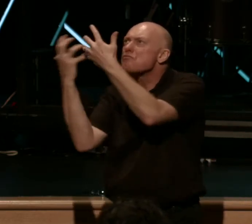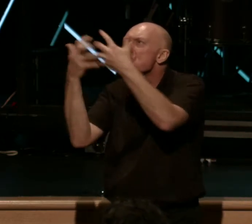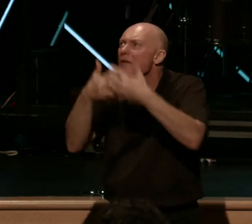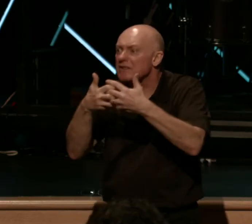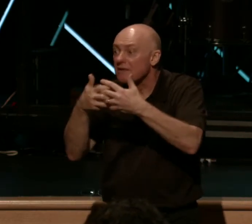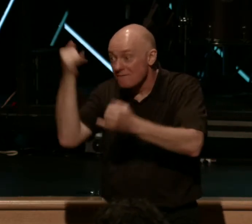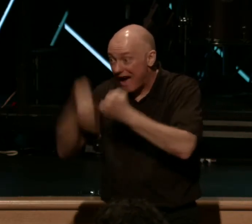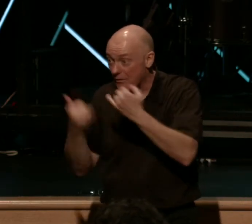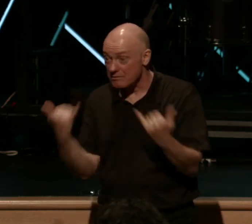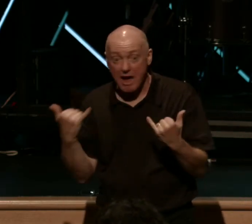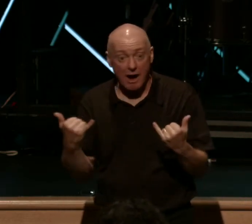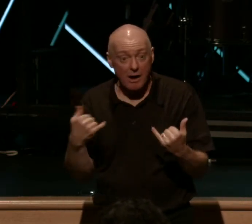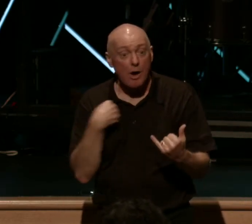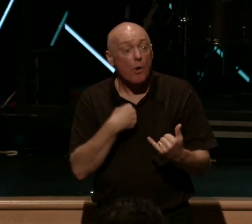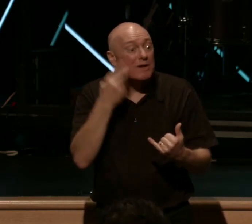thing. We see the plan of action.